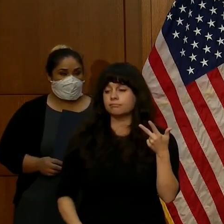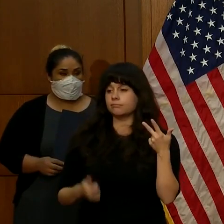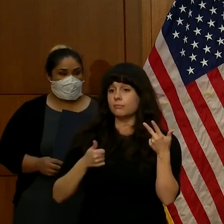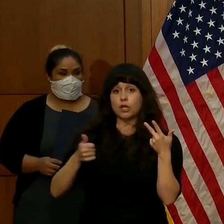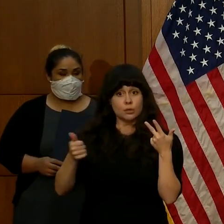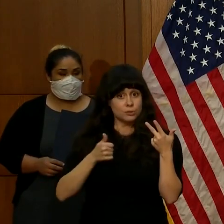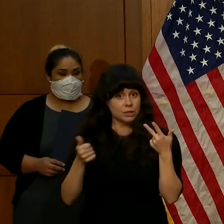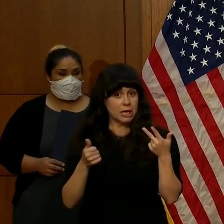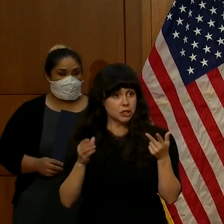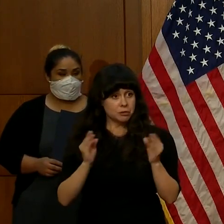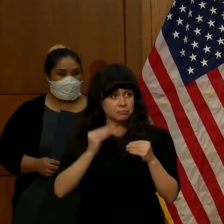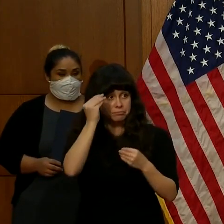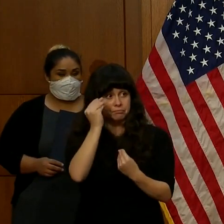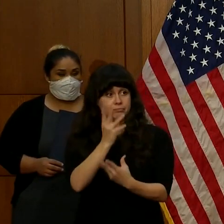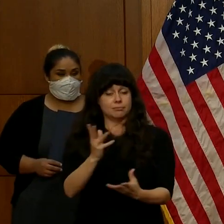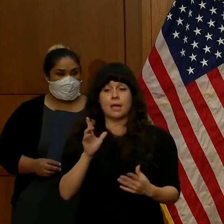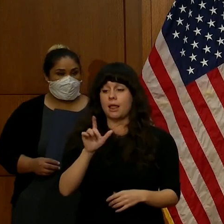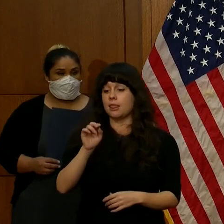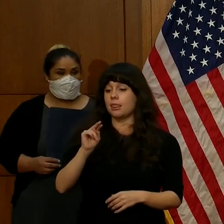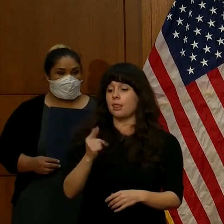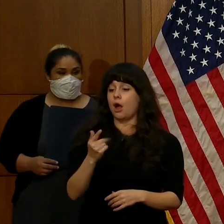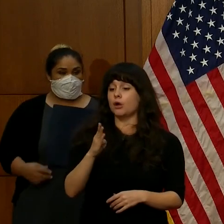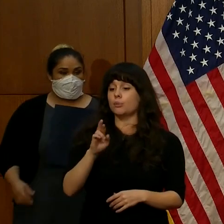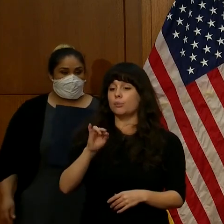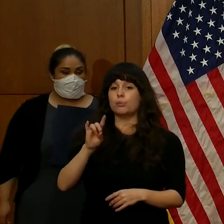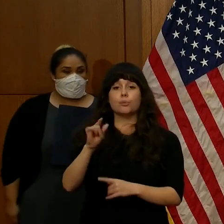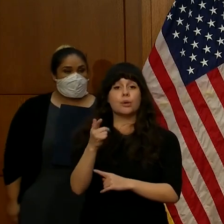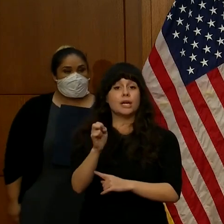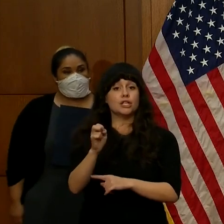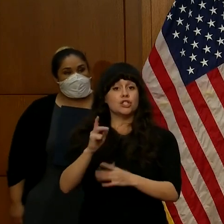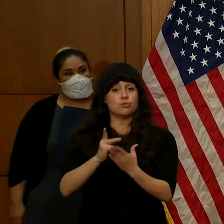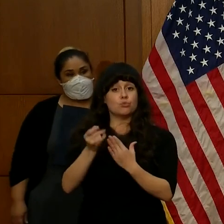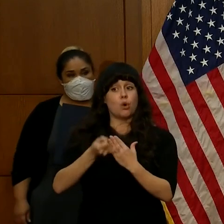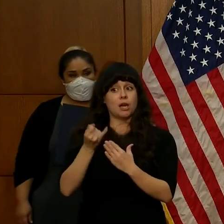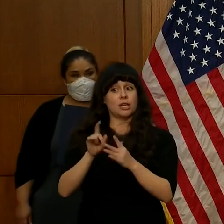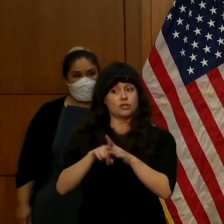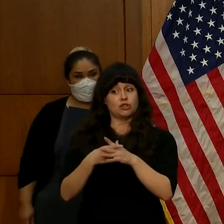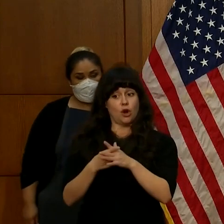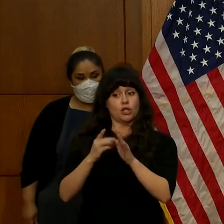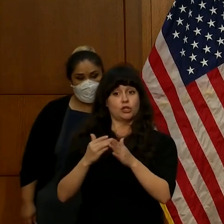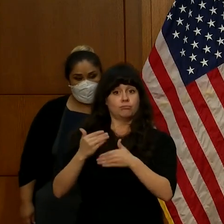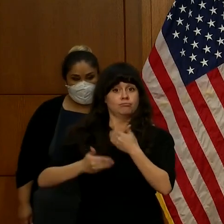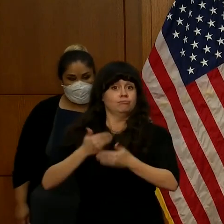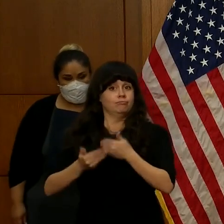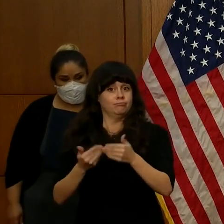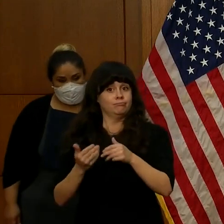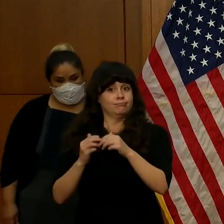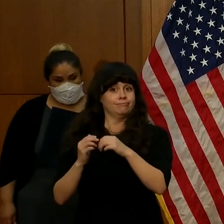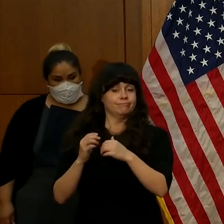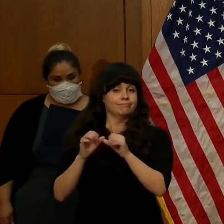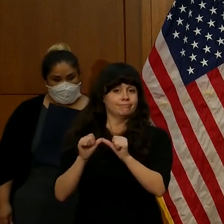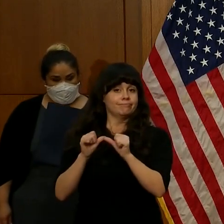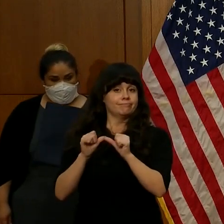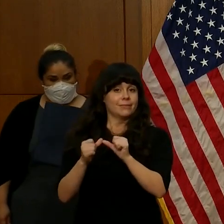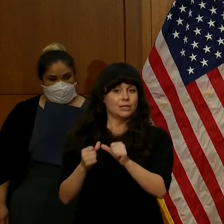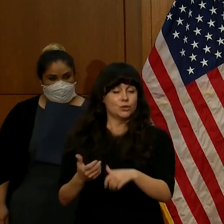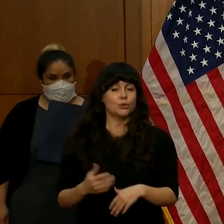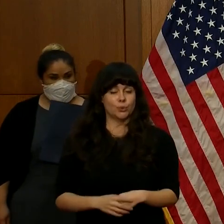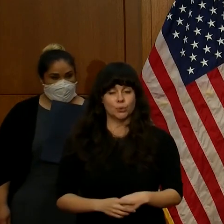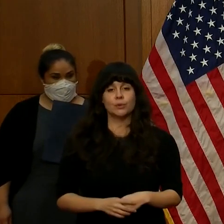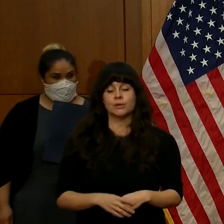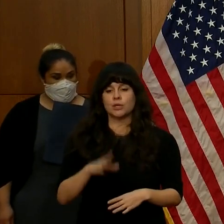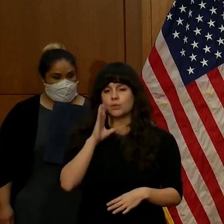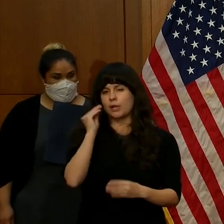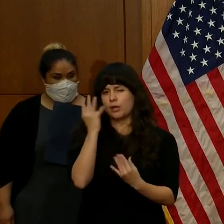Bridge project is advancing. And we hope to have more news soon about this important transit option for the East Coast. Those are the